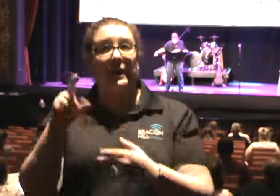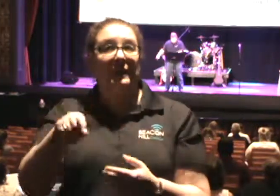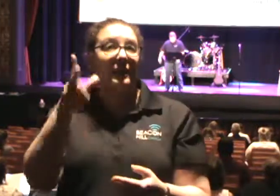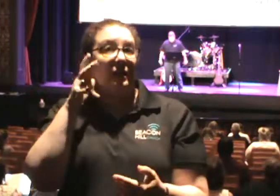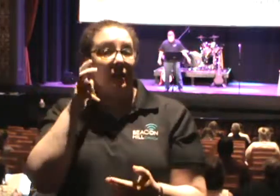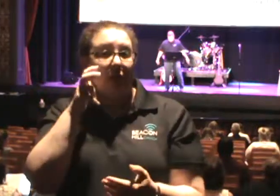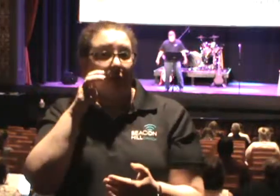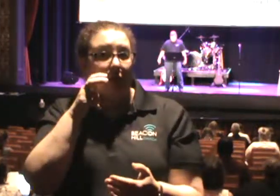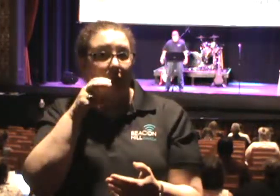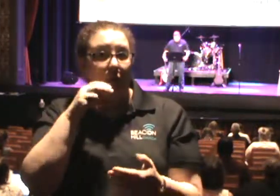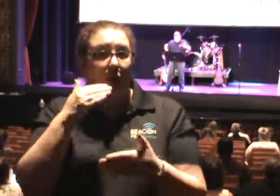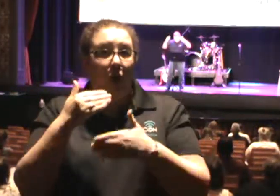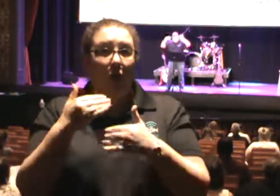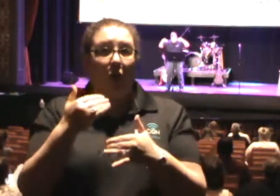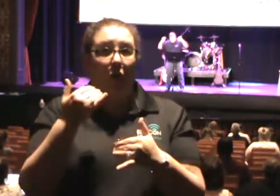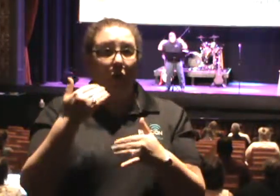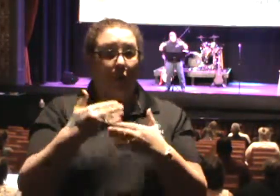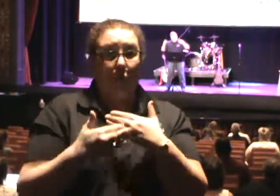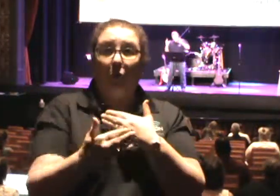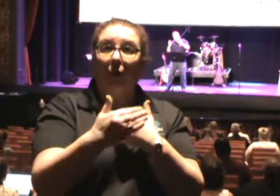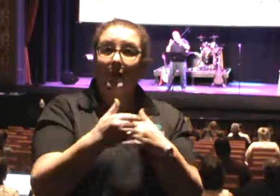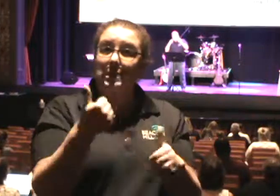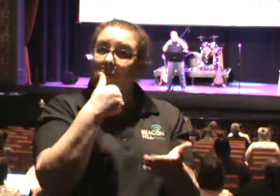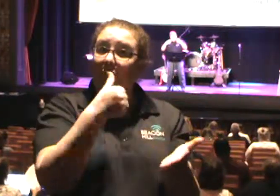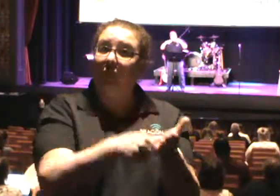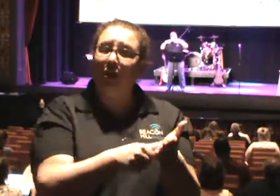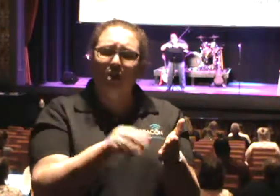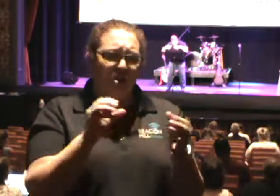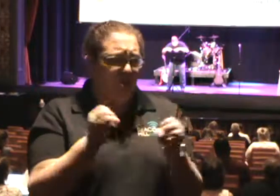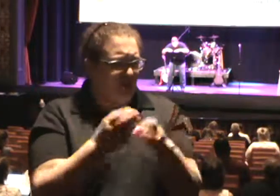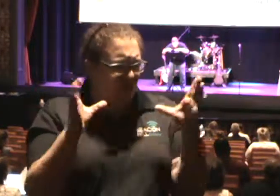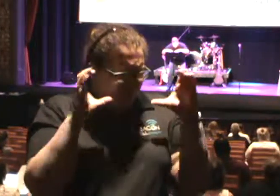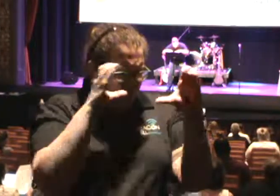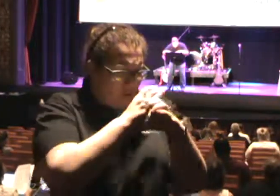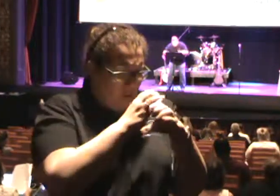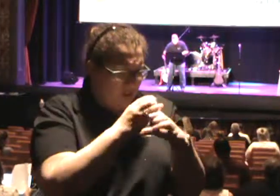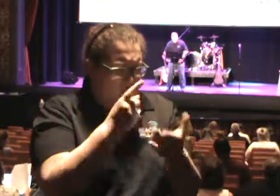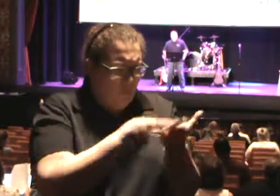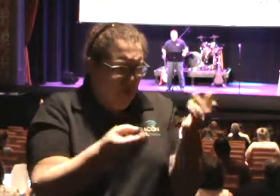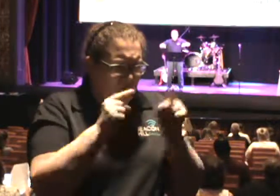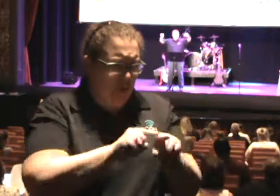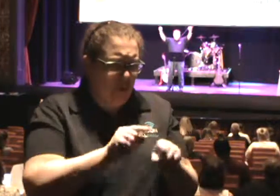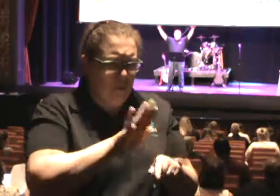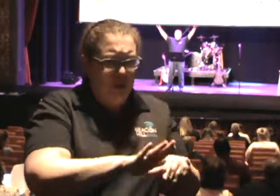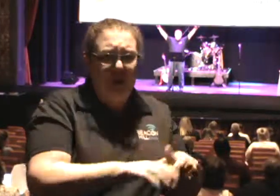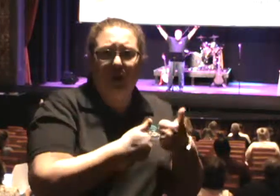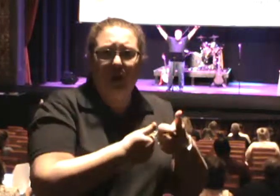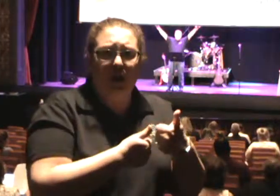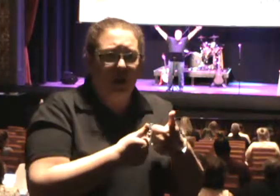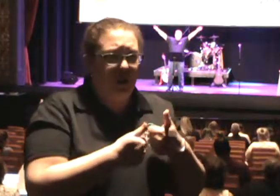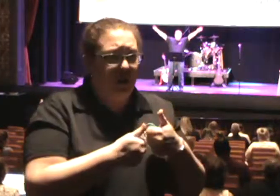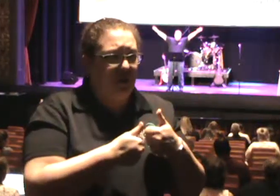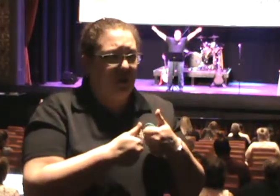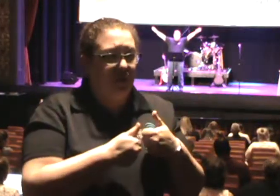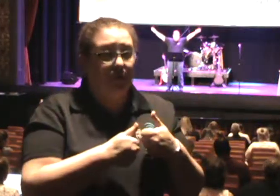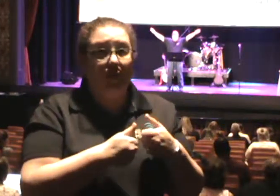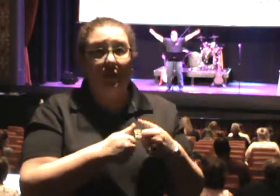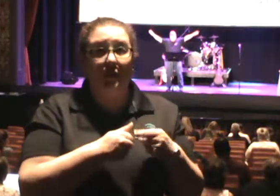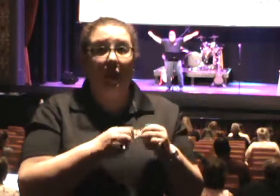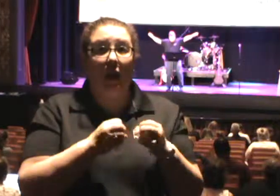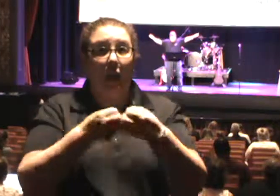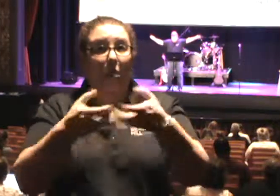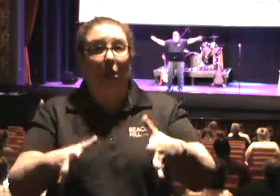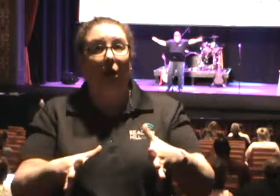rest of this letter. See, they got so focused on what was going on inside their own little bubble that they lost sight of the kingdom focus.